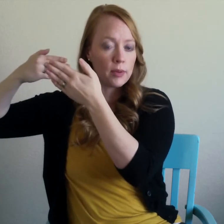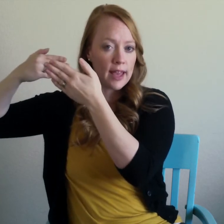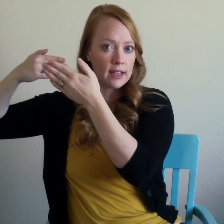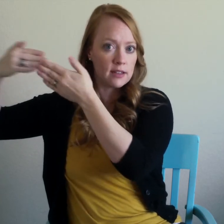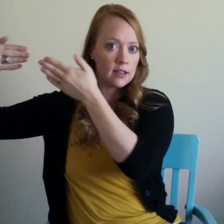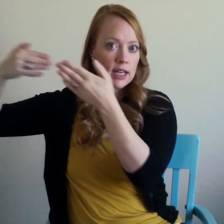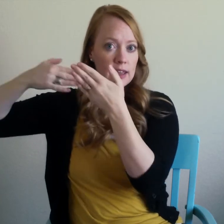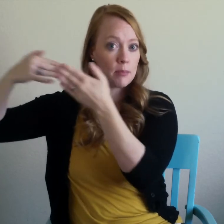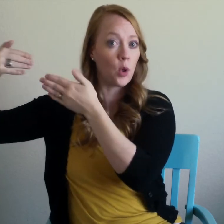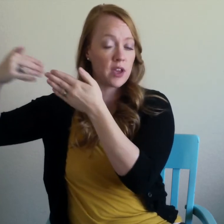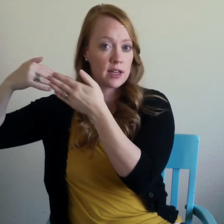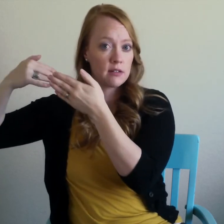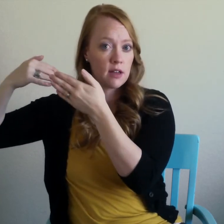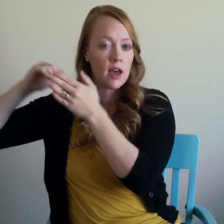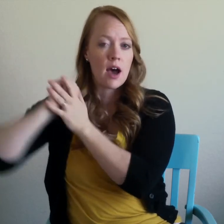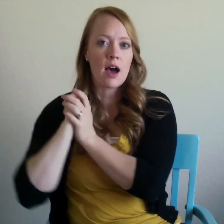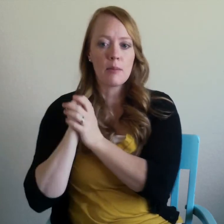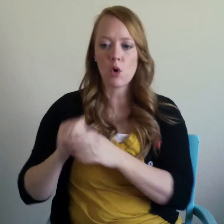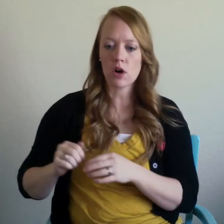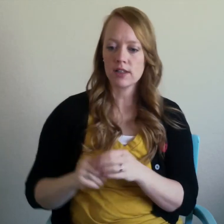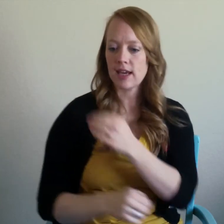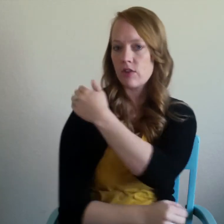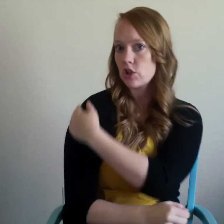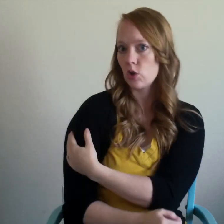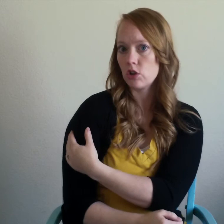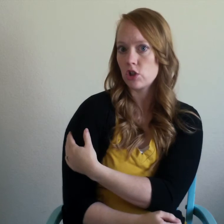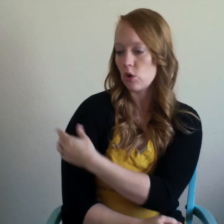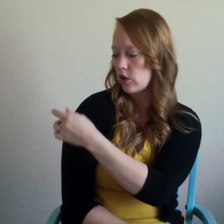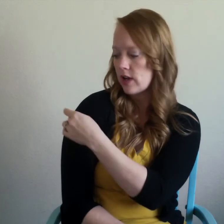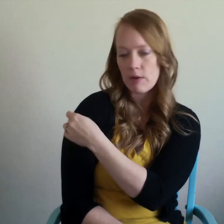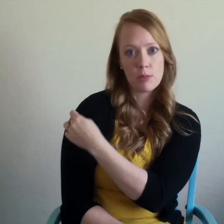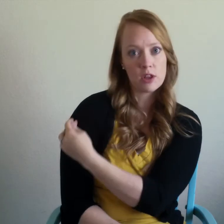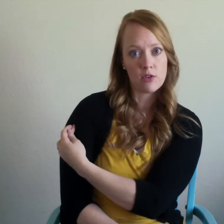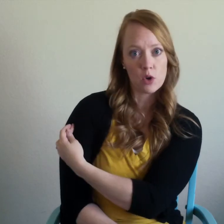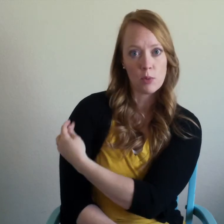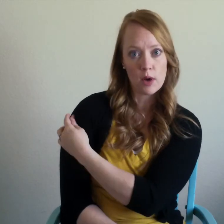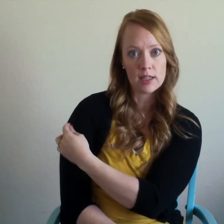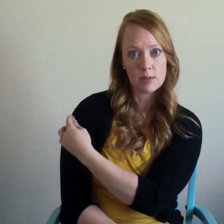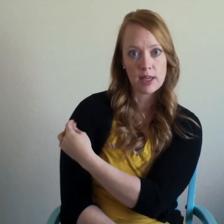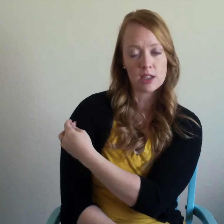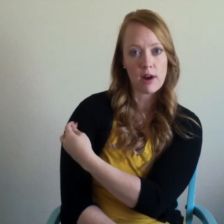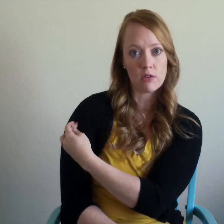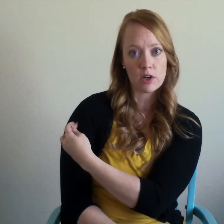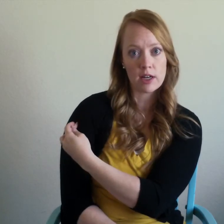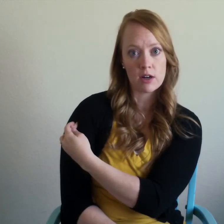plane getting them both in um or say if they're shoulder to shoulder then i would put the focal point place it right over here